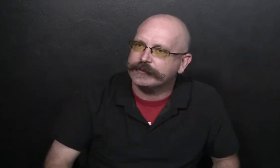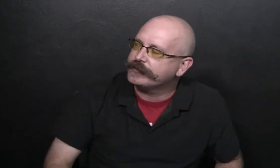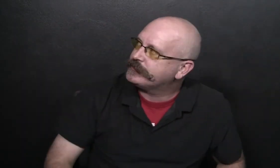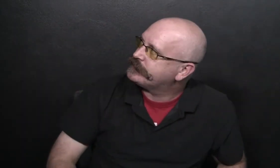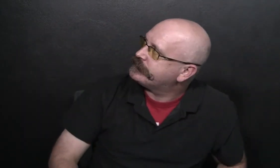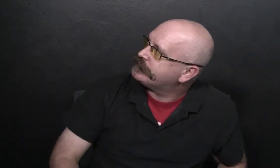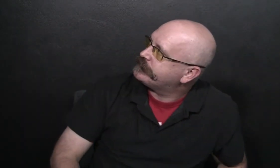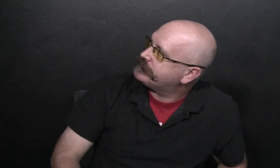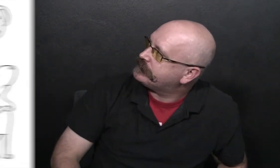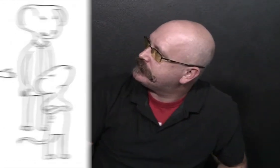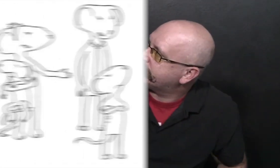bad mood.